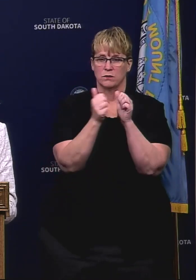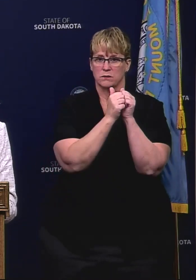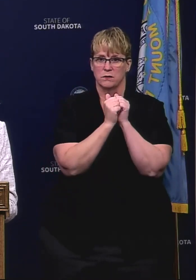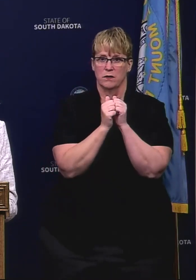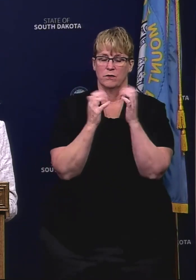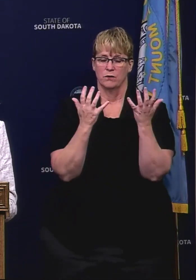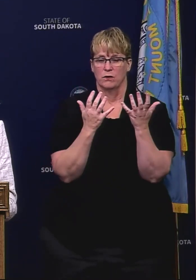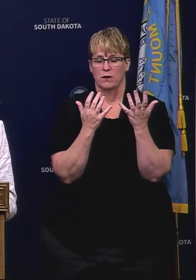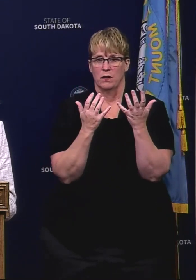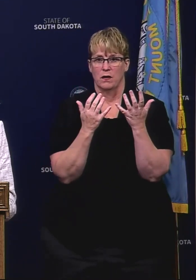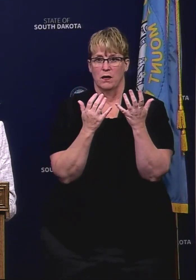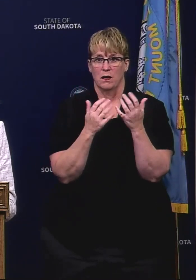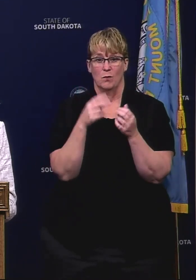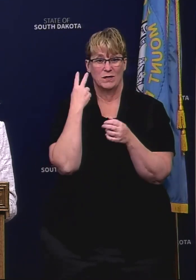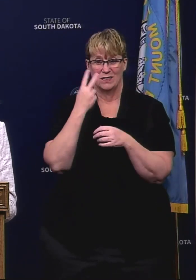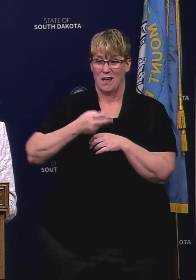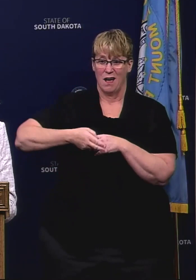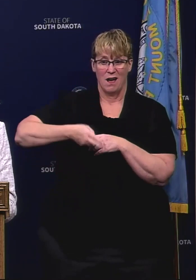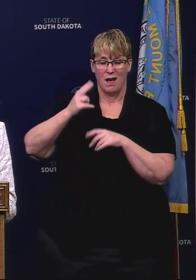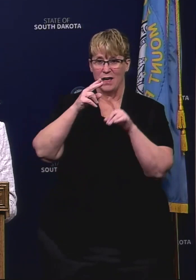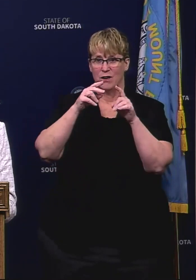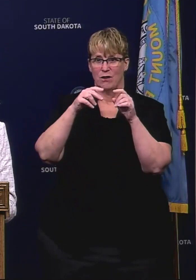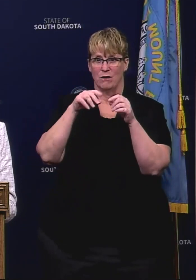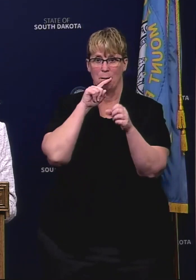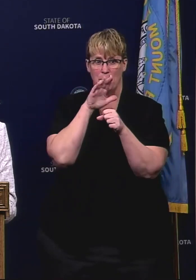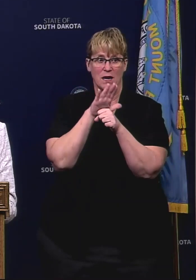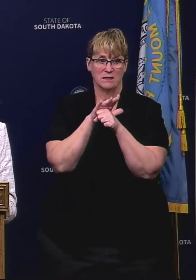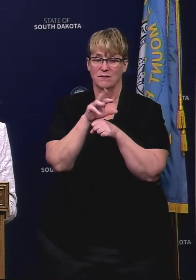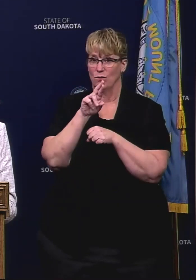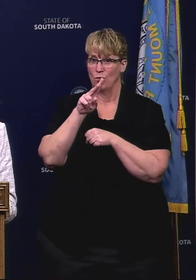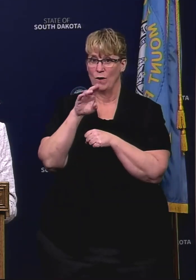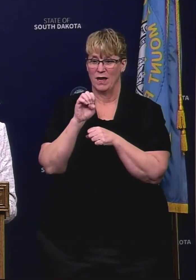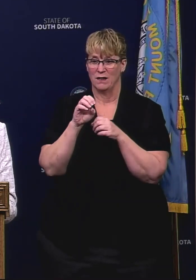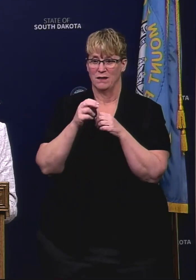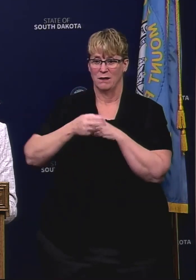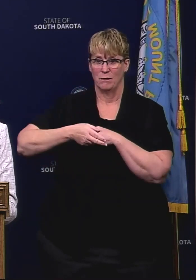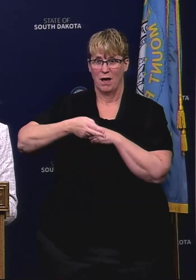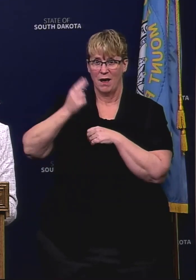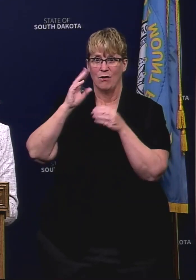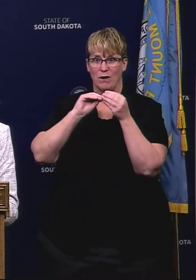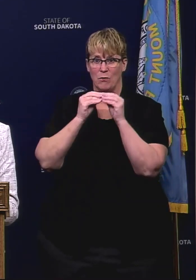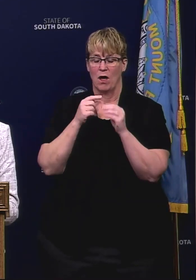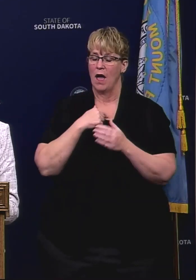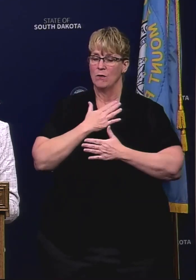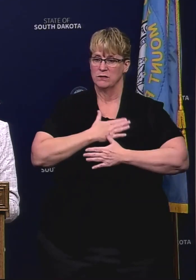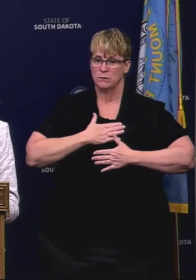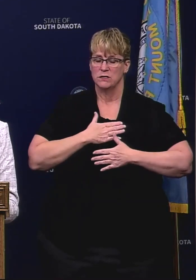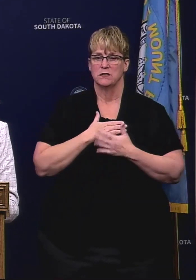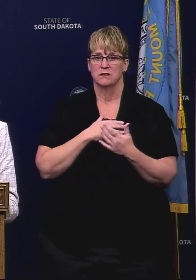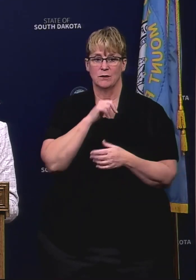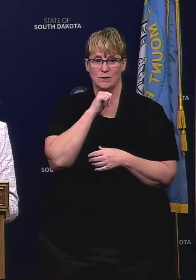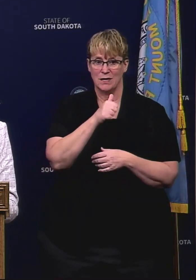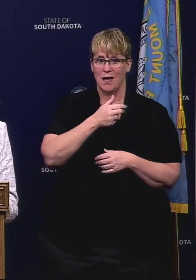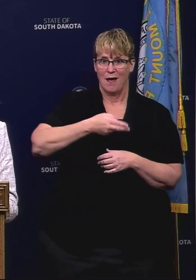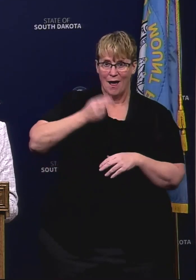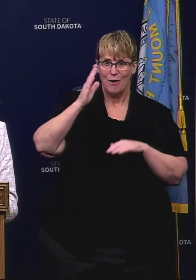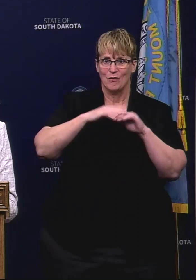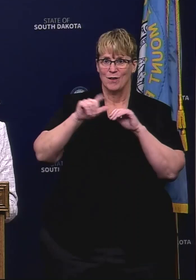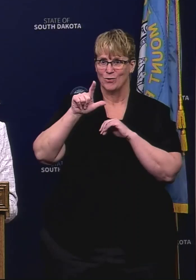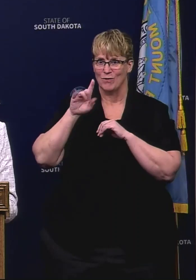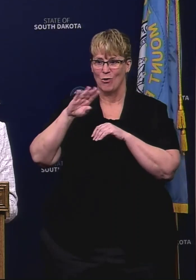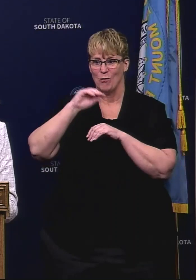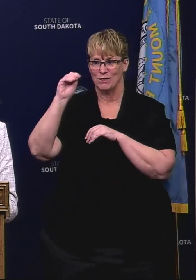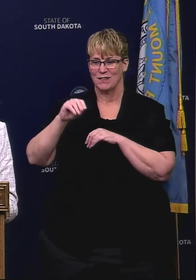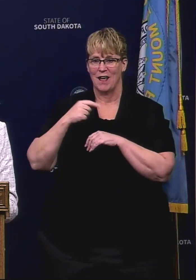closely where we've seen much higher testing positive rates so I think I was pleased that it wasn't higher than 24%